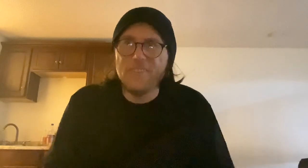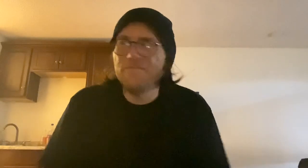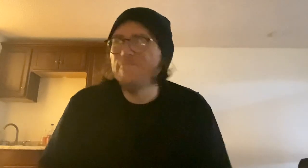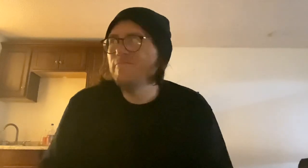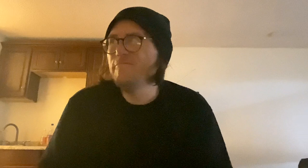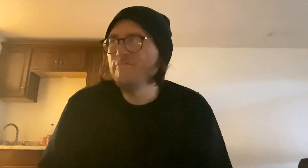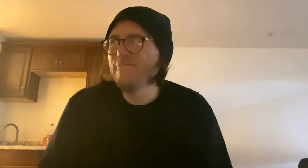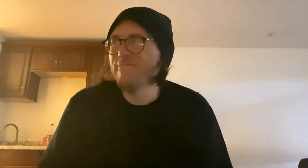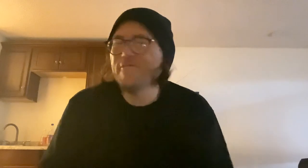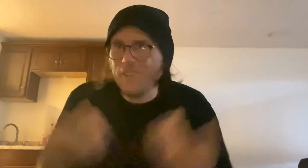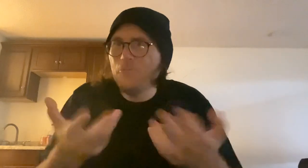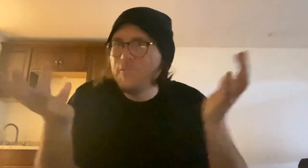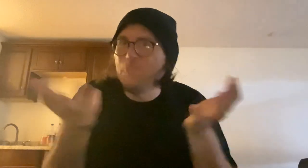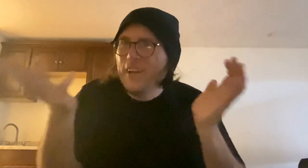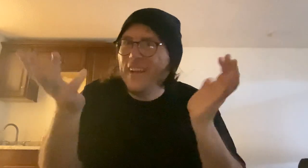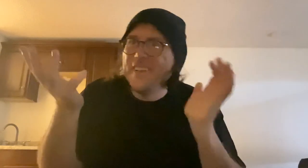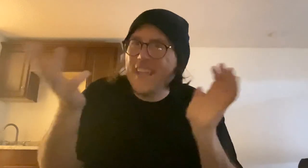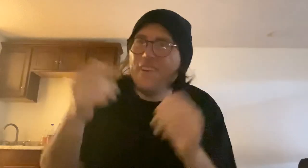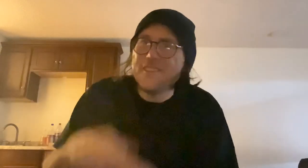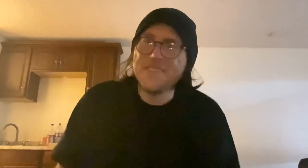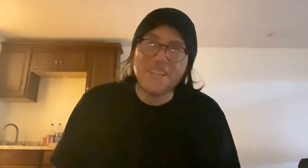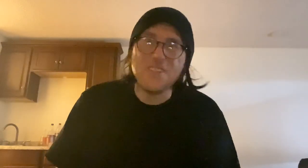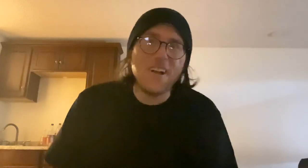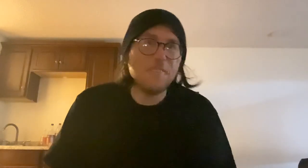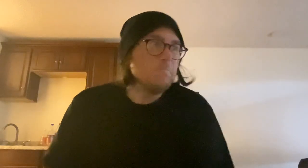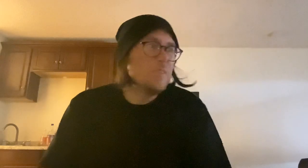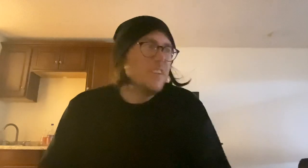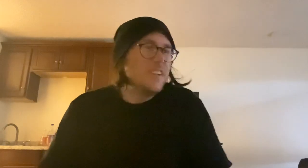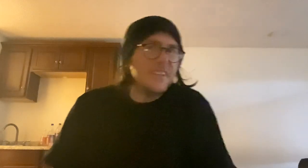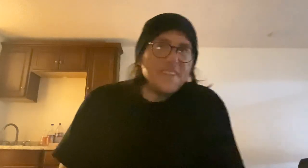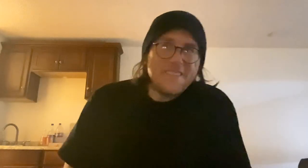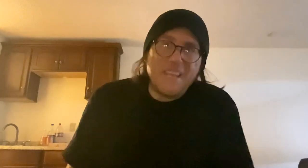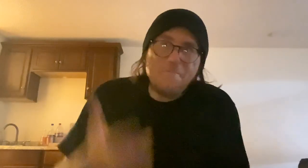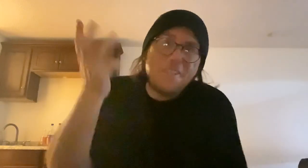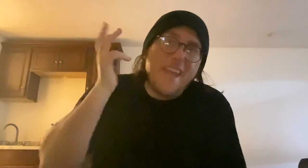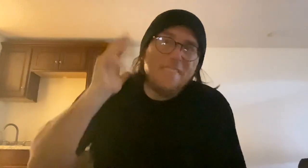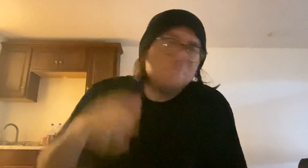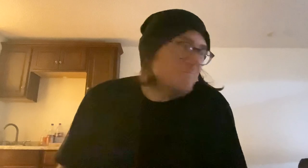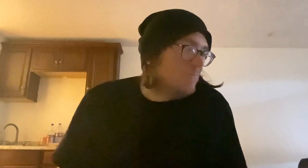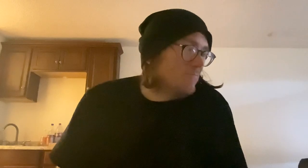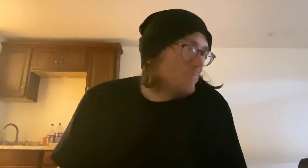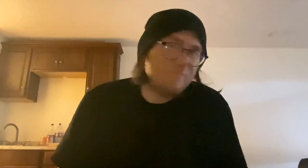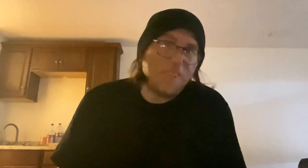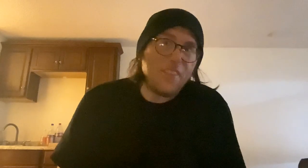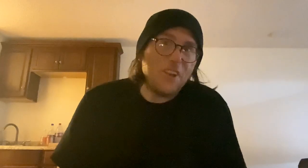what it is now is TikTok. Same shit. Nothing new.